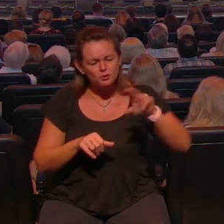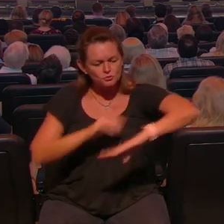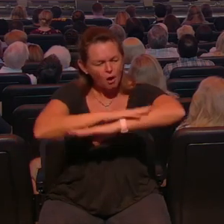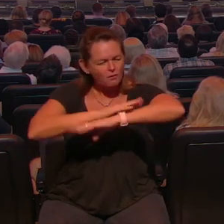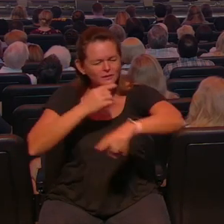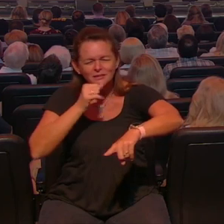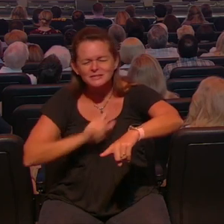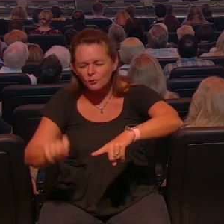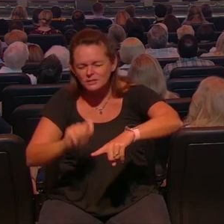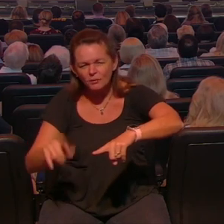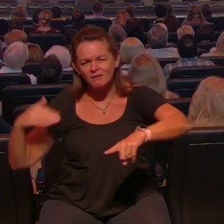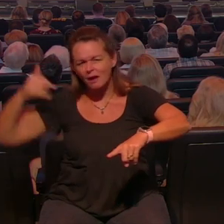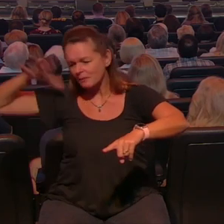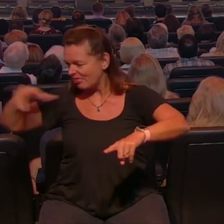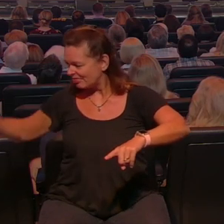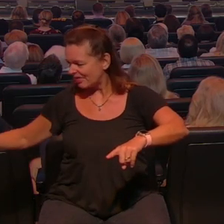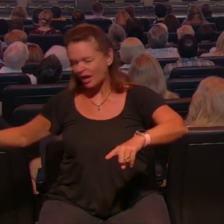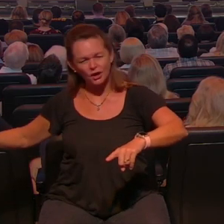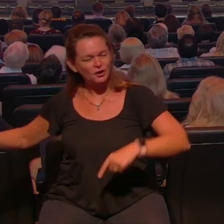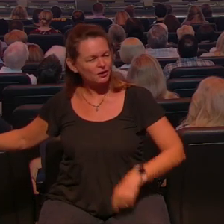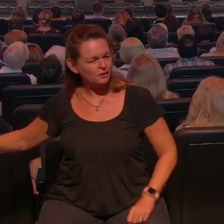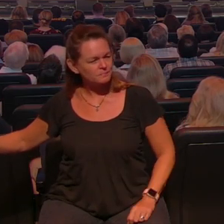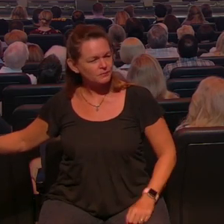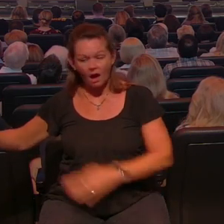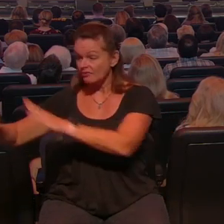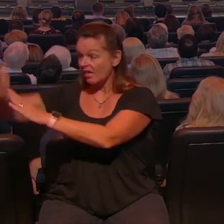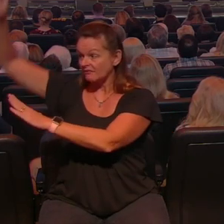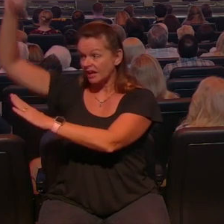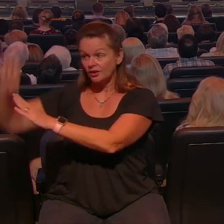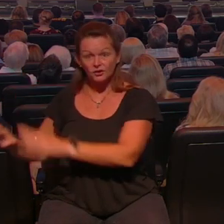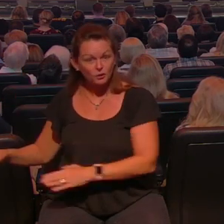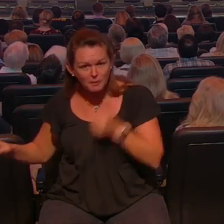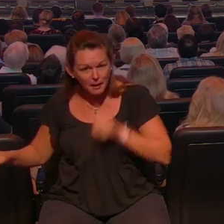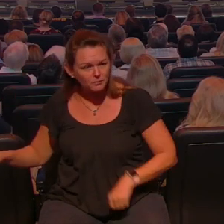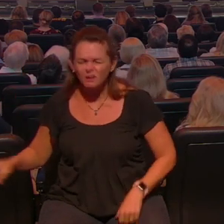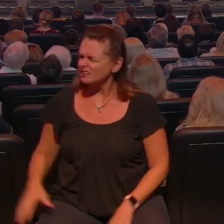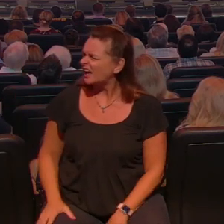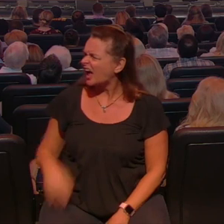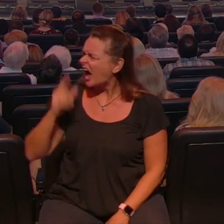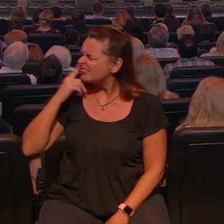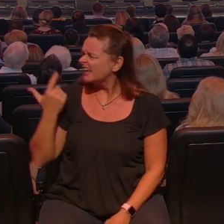there was a young man behind you about to get on the elevator and she said yeah I think he was taking out the trash